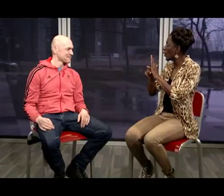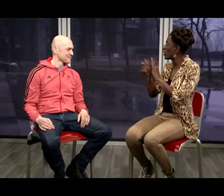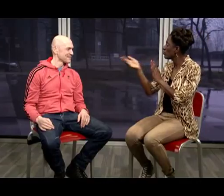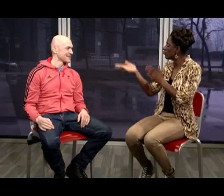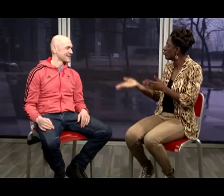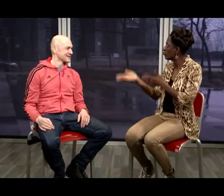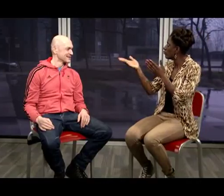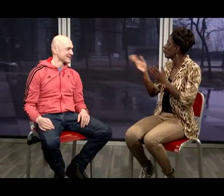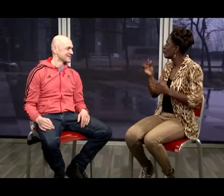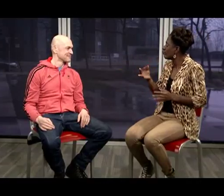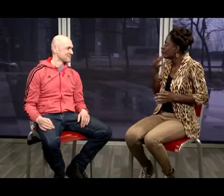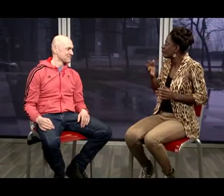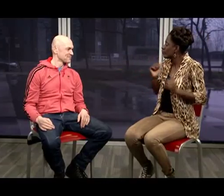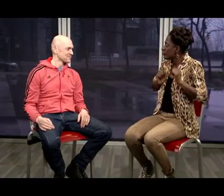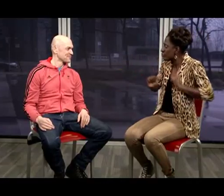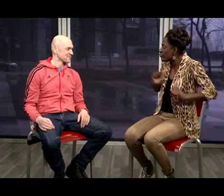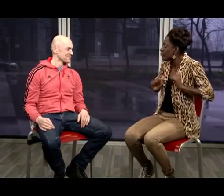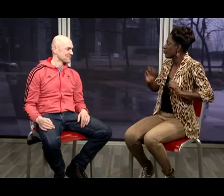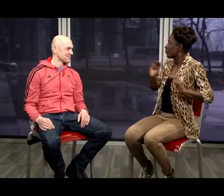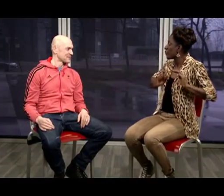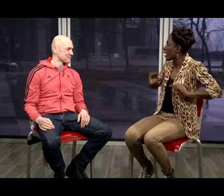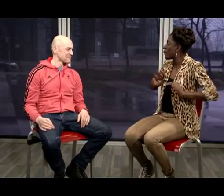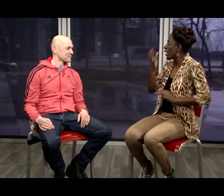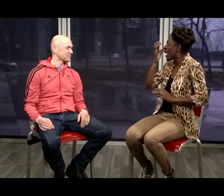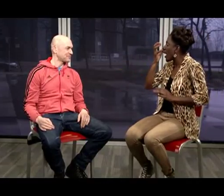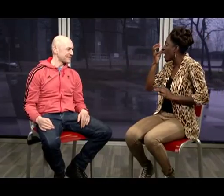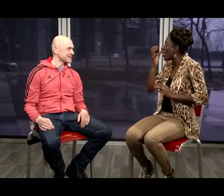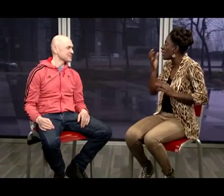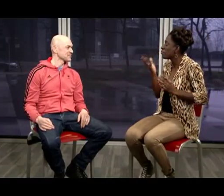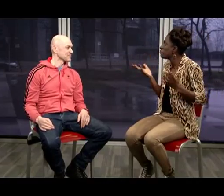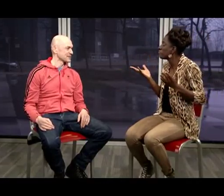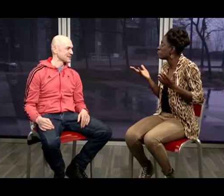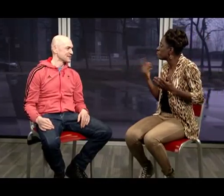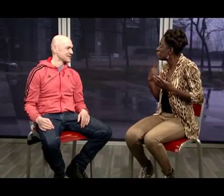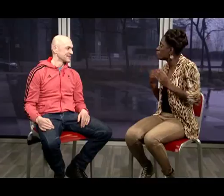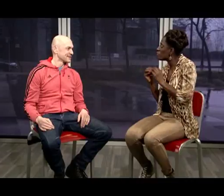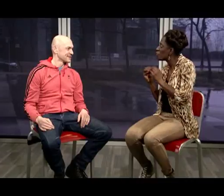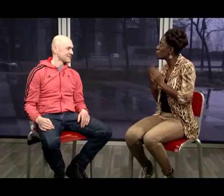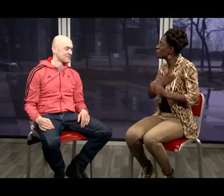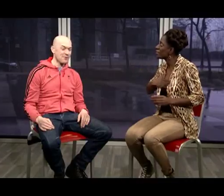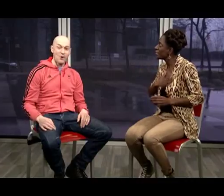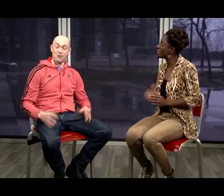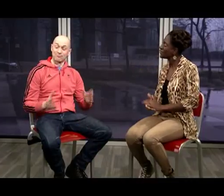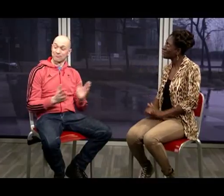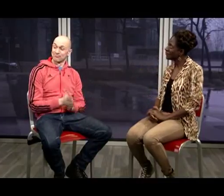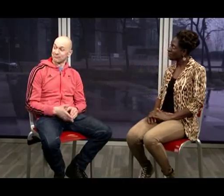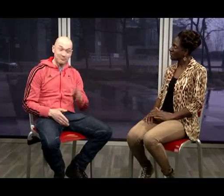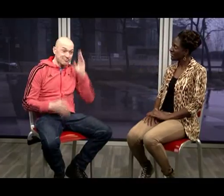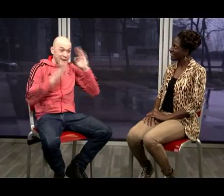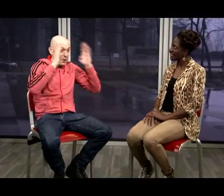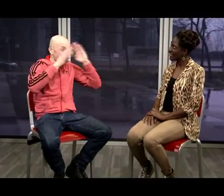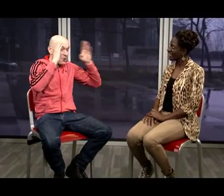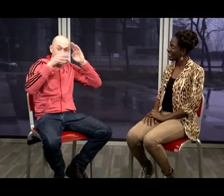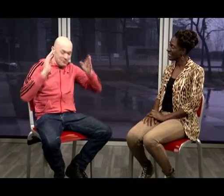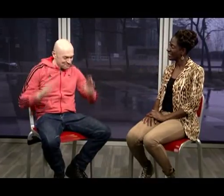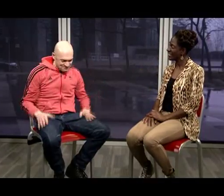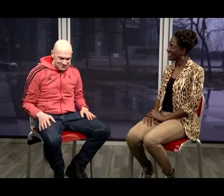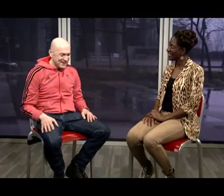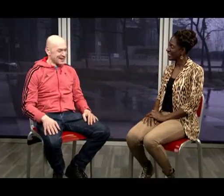so let's start with your background how did you get into mime acting and clown work can you tell us more about that absolutely and hello